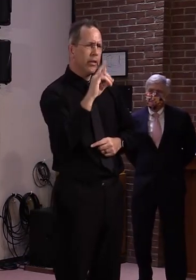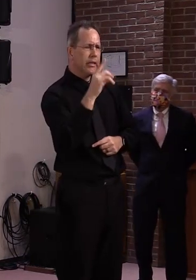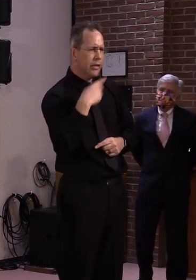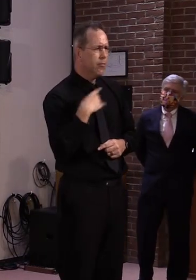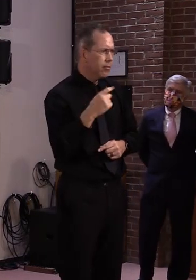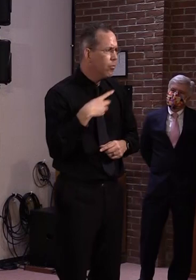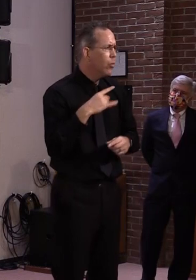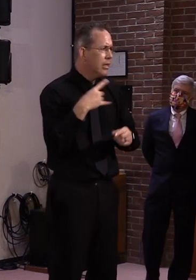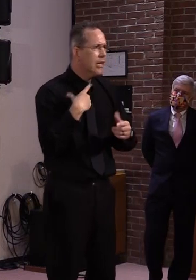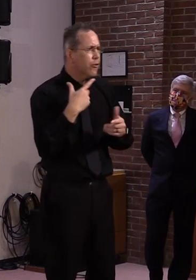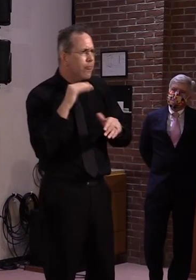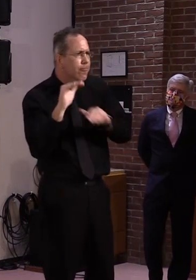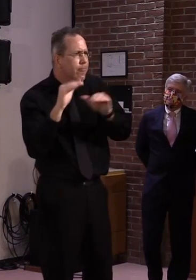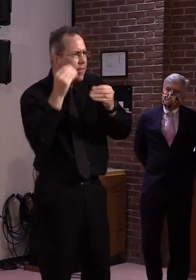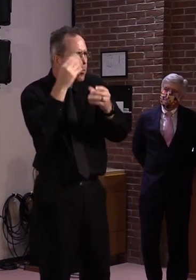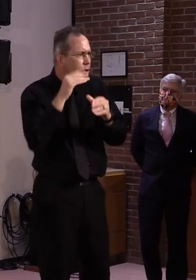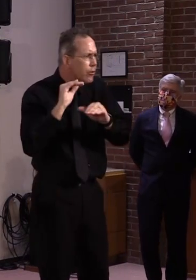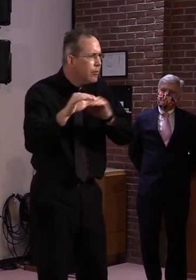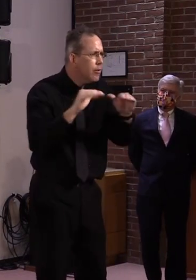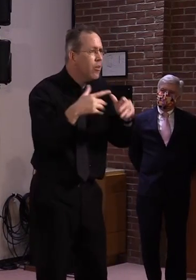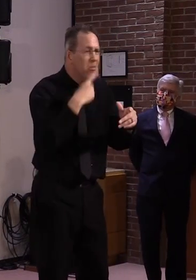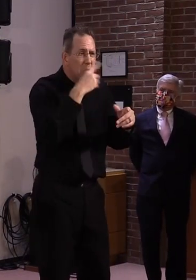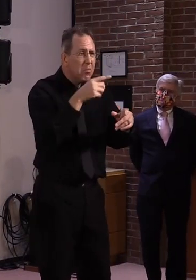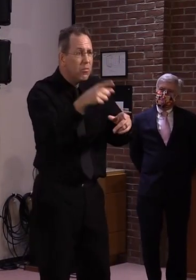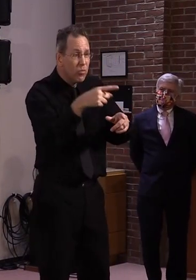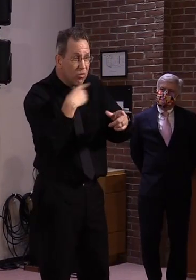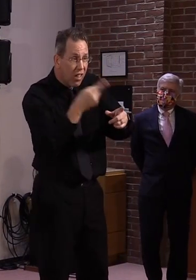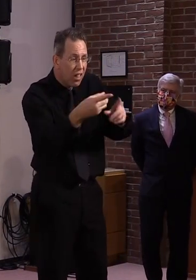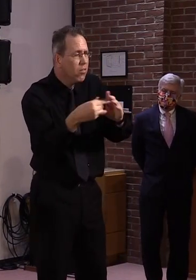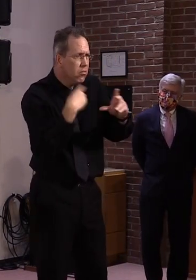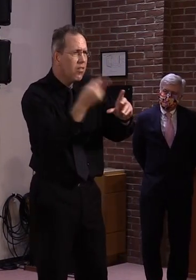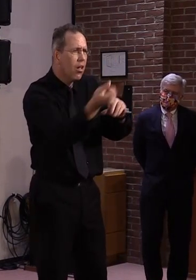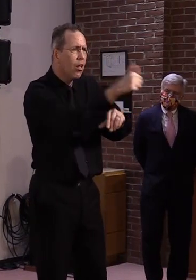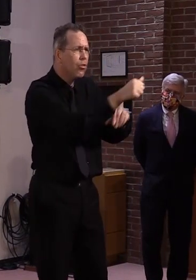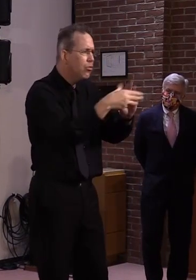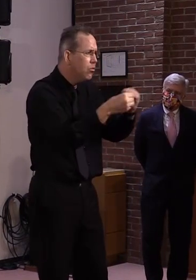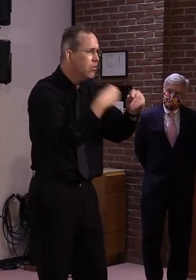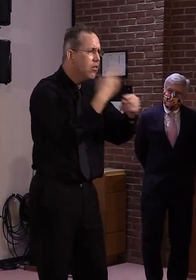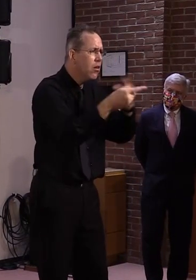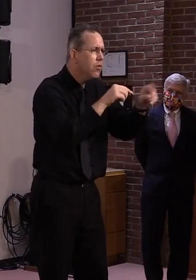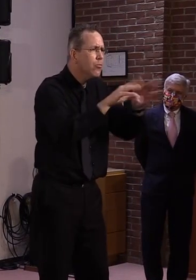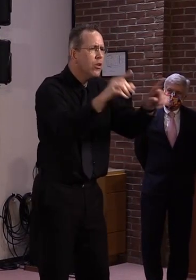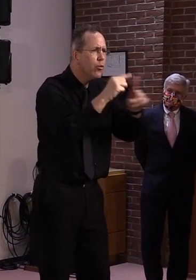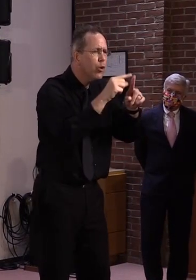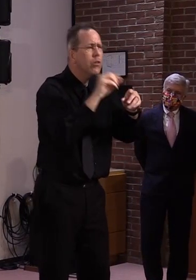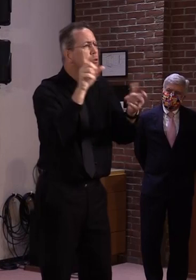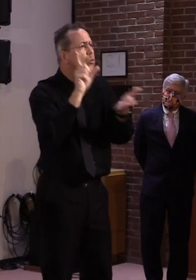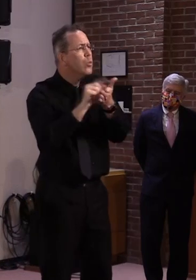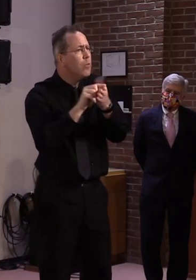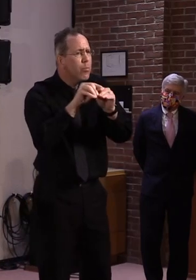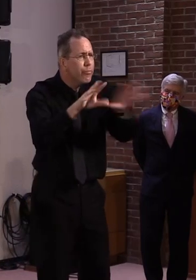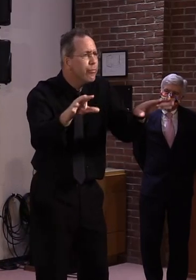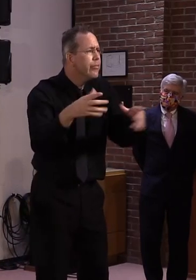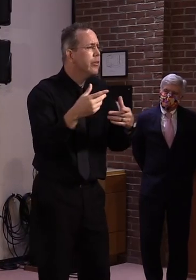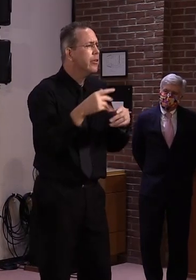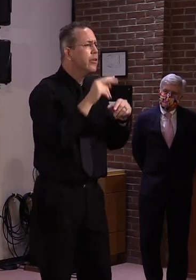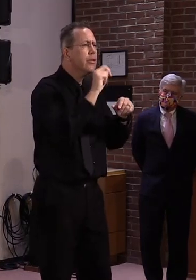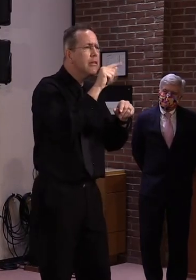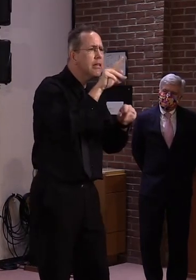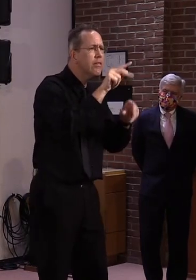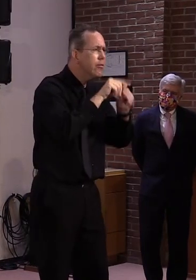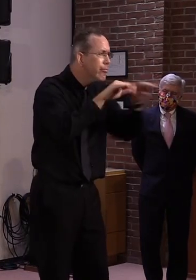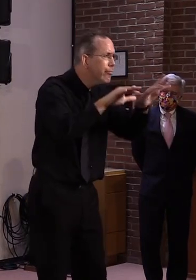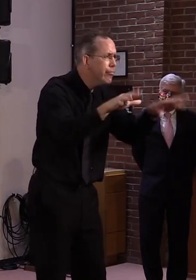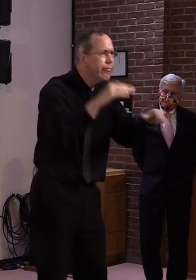on the call, uh, from the media sources. And I know some of you have, so it's been, it's been helpful. Um, but, uh, but we need more